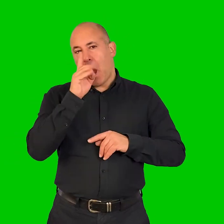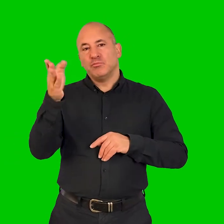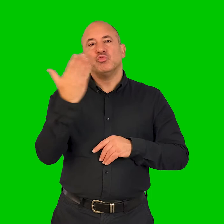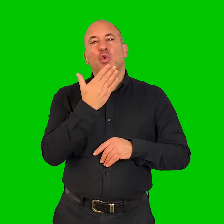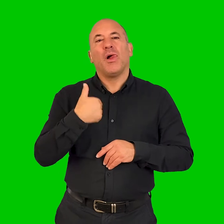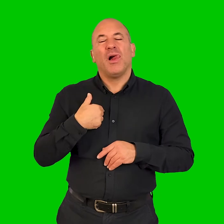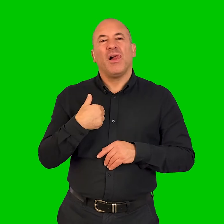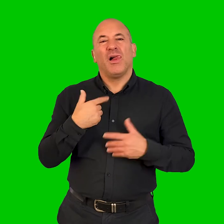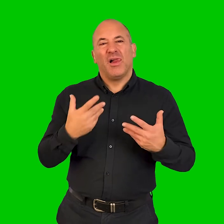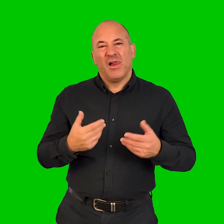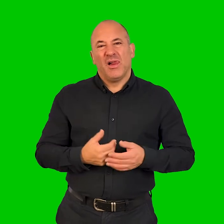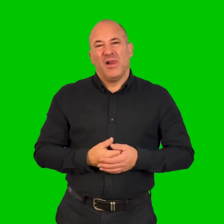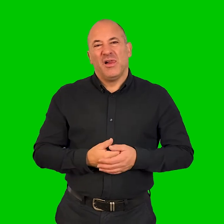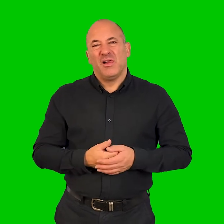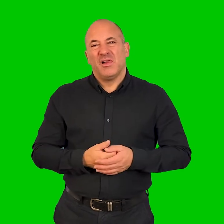having to go to school.